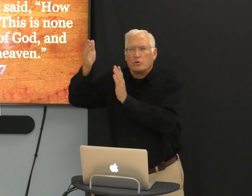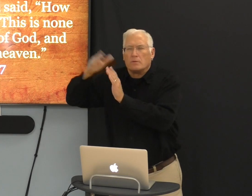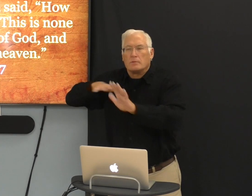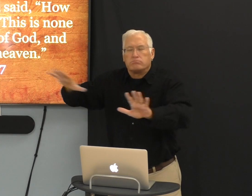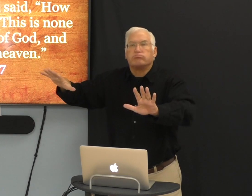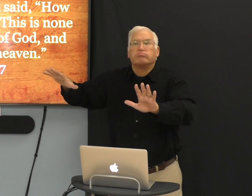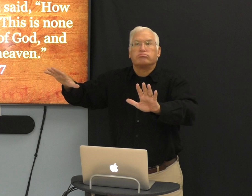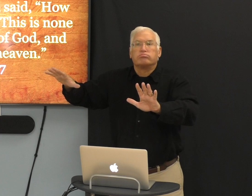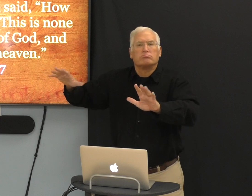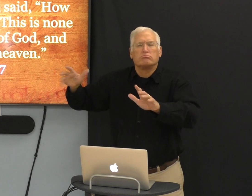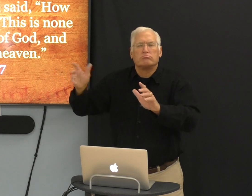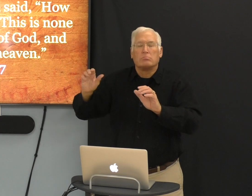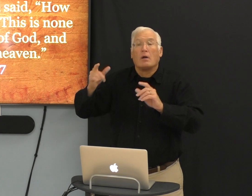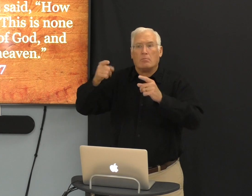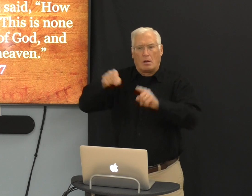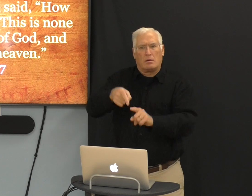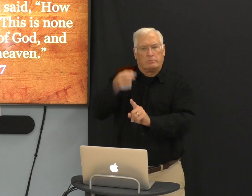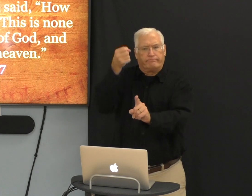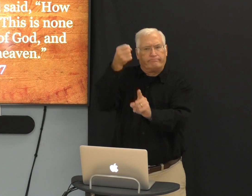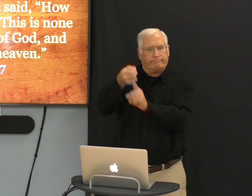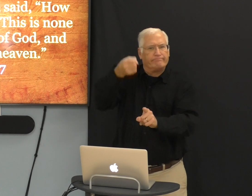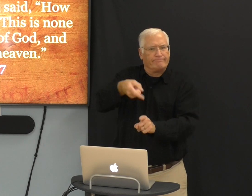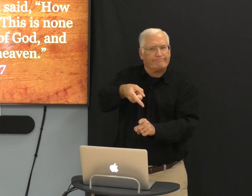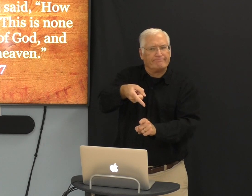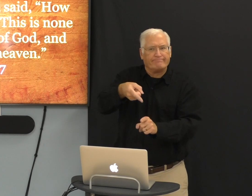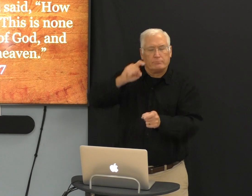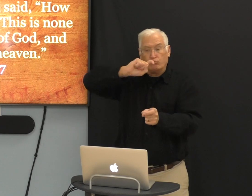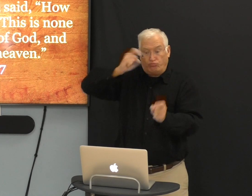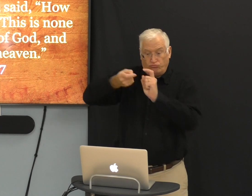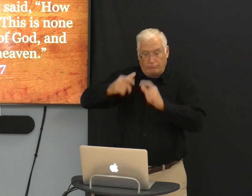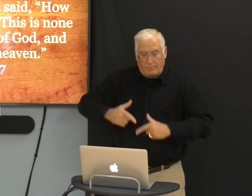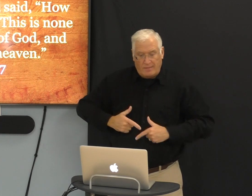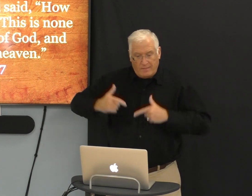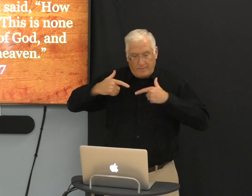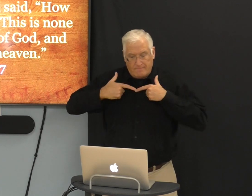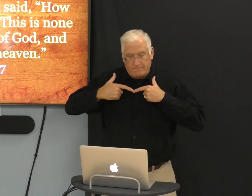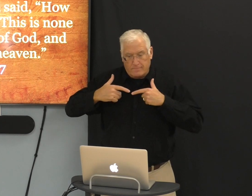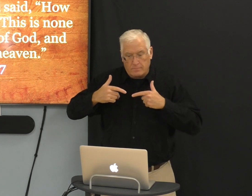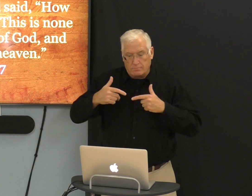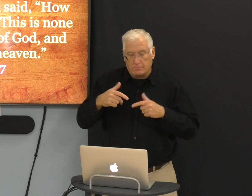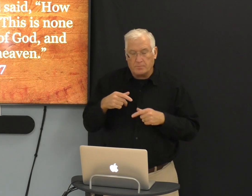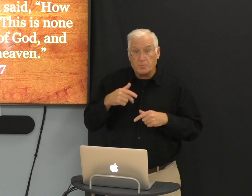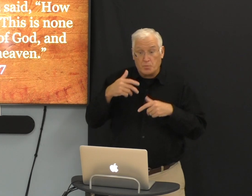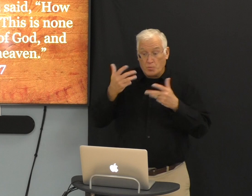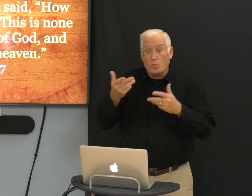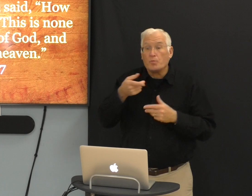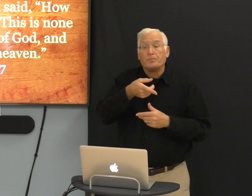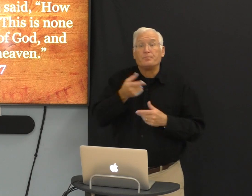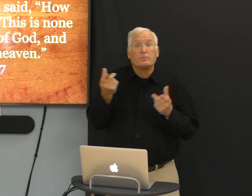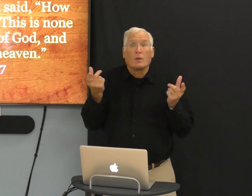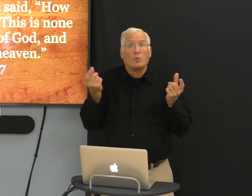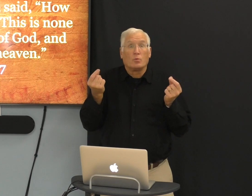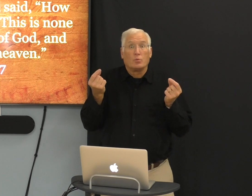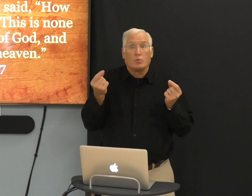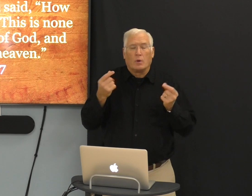having not his only experience with God, but this experience changed Jacob.